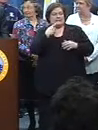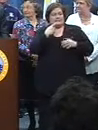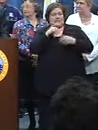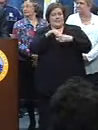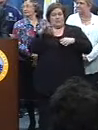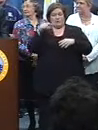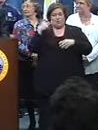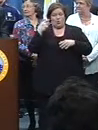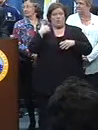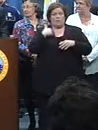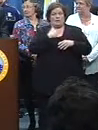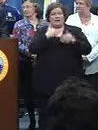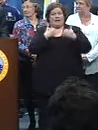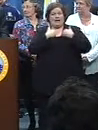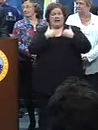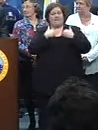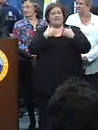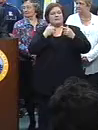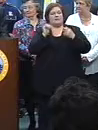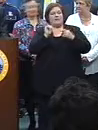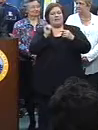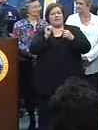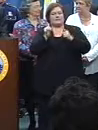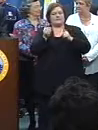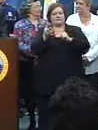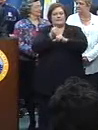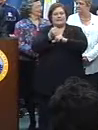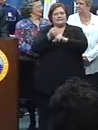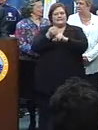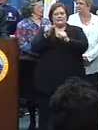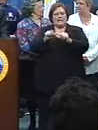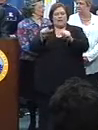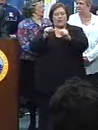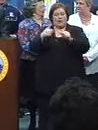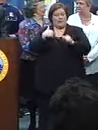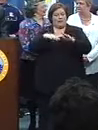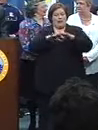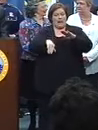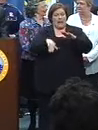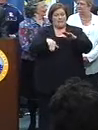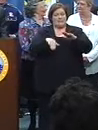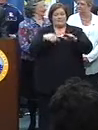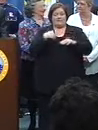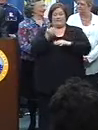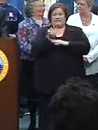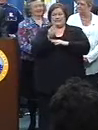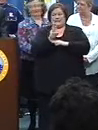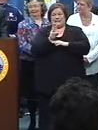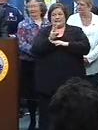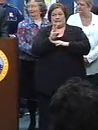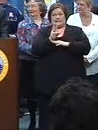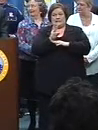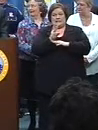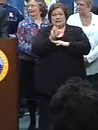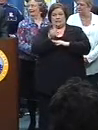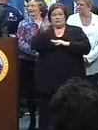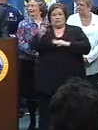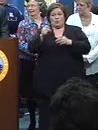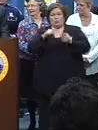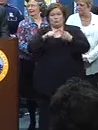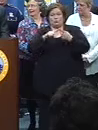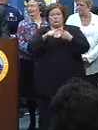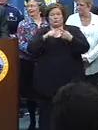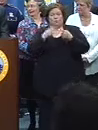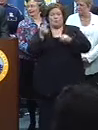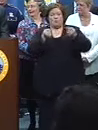Quarter, where we had our mobile booking station, we actually had less arrests. We had 16 taken to the mobile booking, as